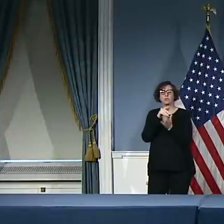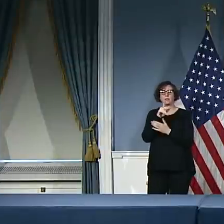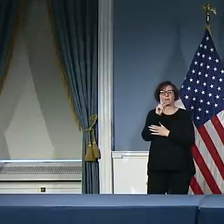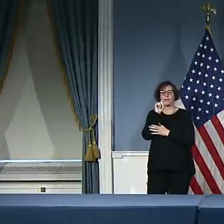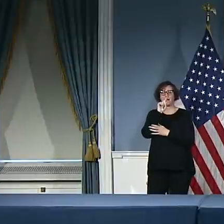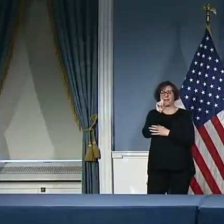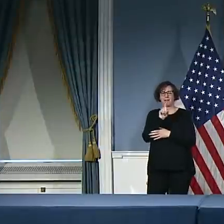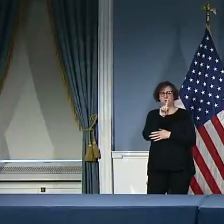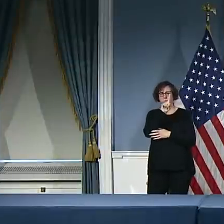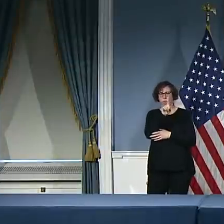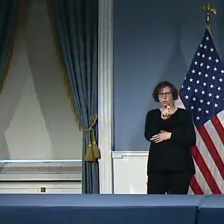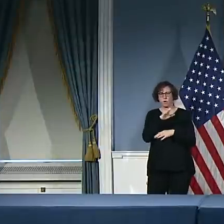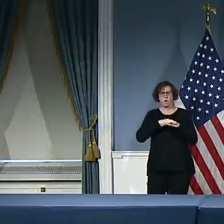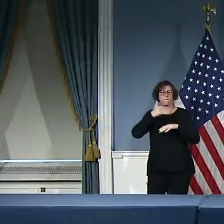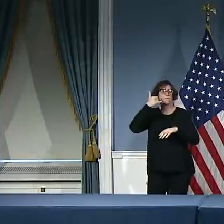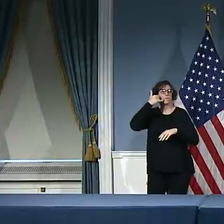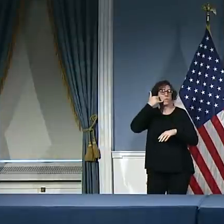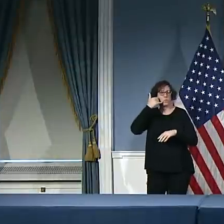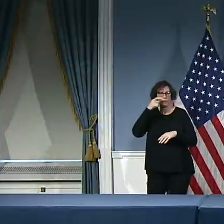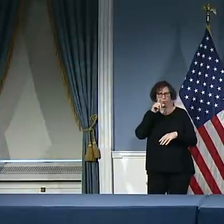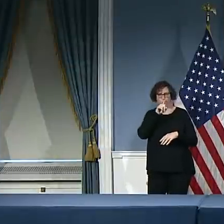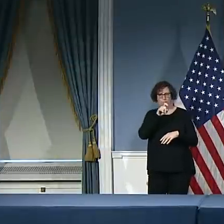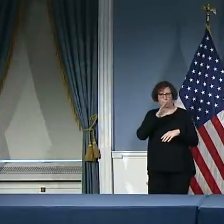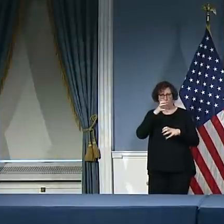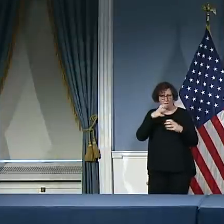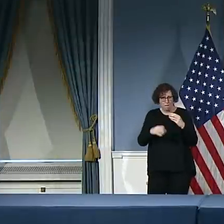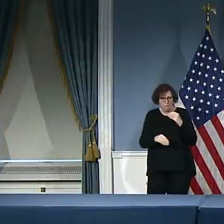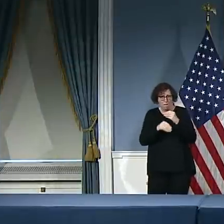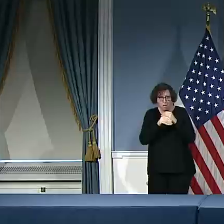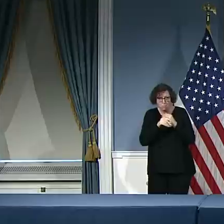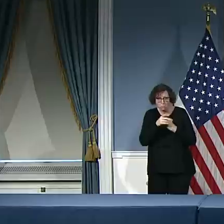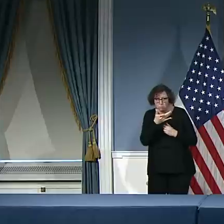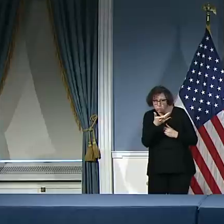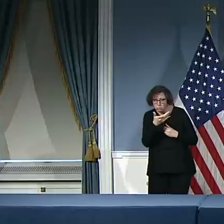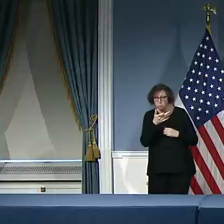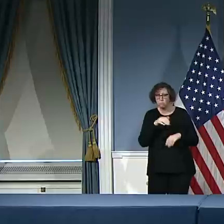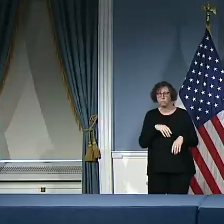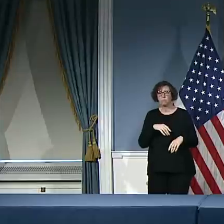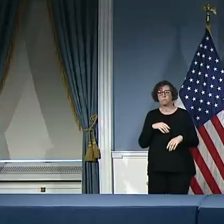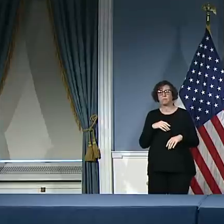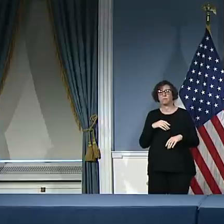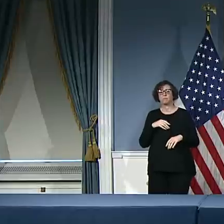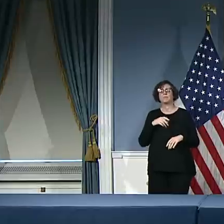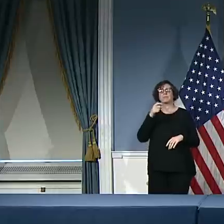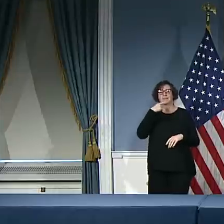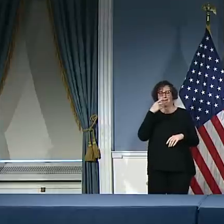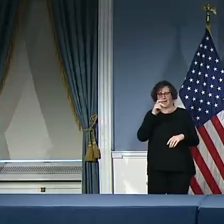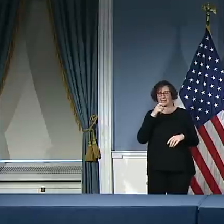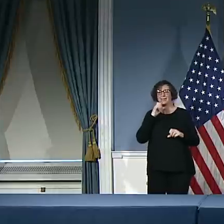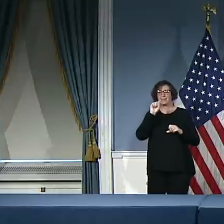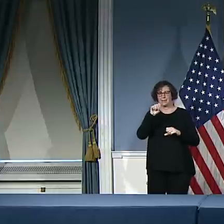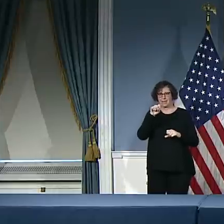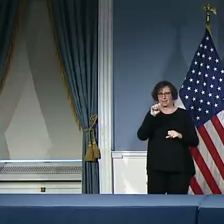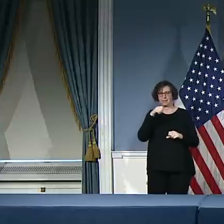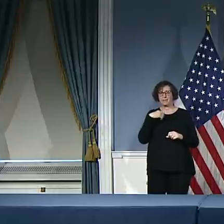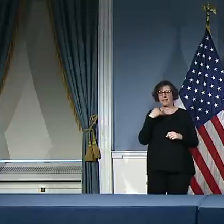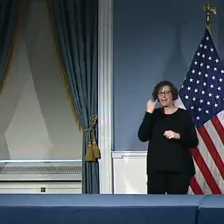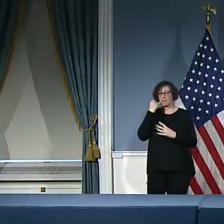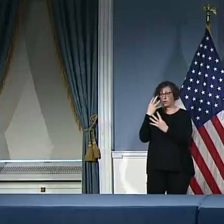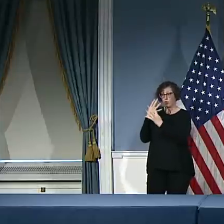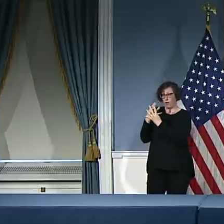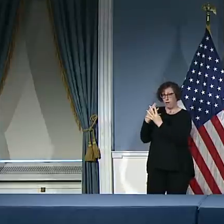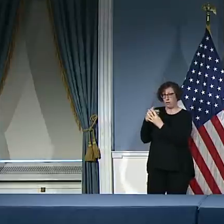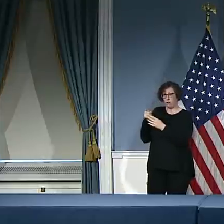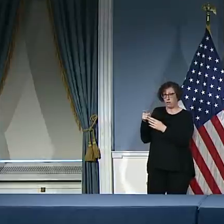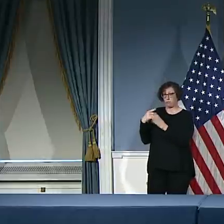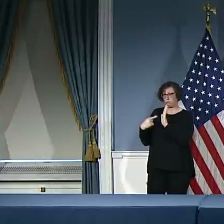it well. We make a lot of effort to isolate anyone who is symptomatic or anyone who is known to be positive. We've opened